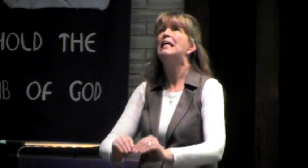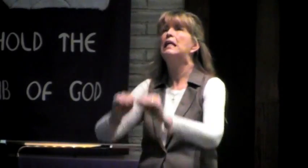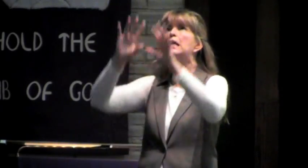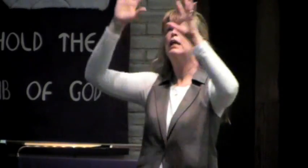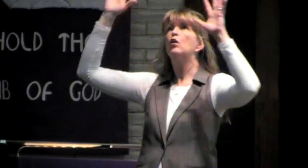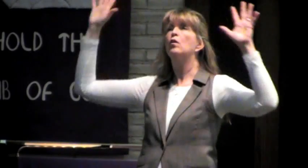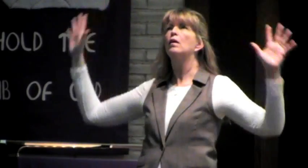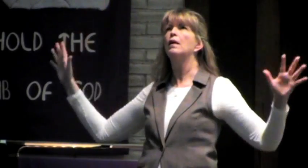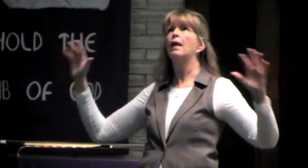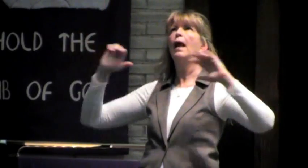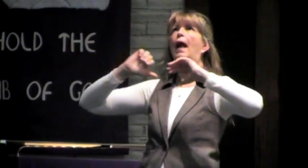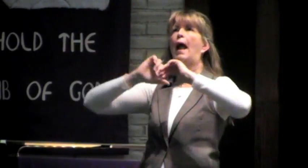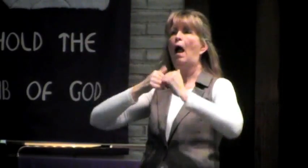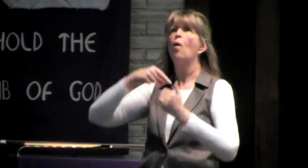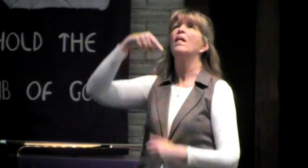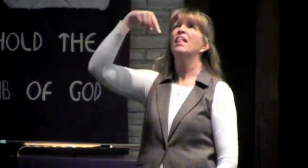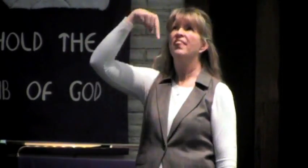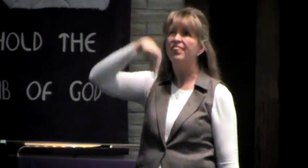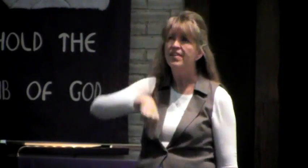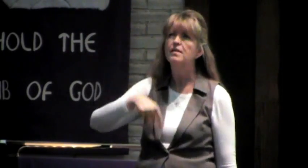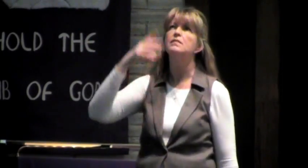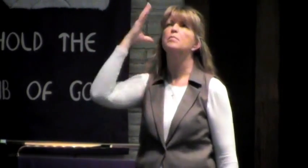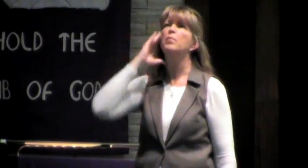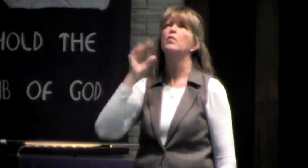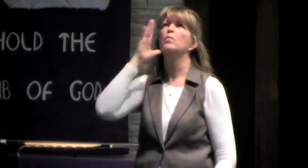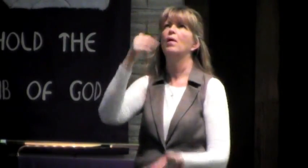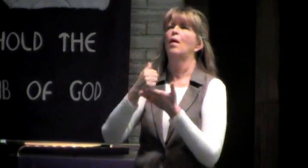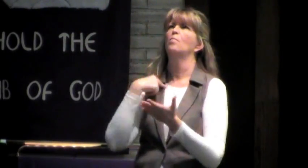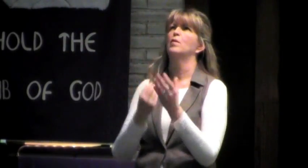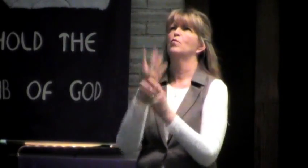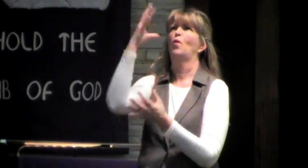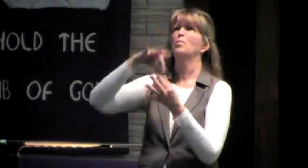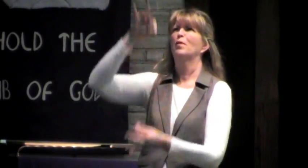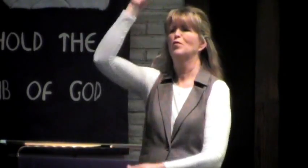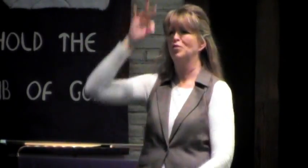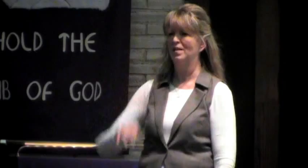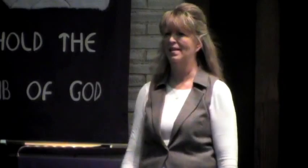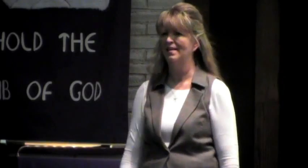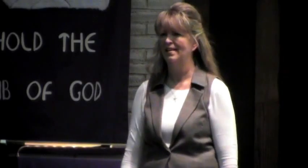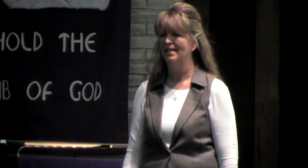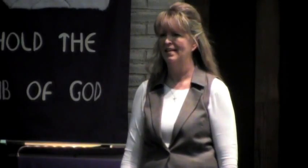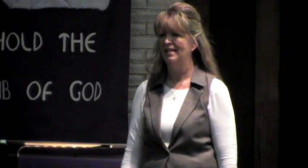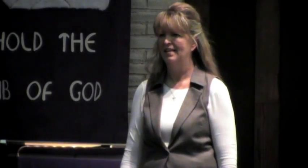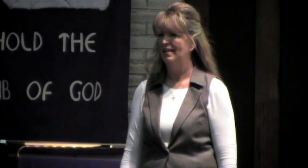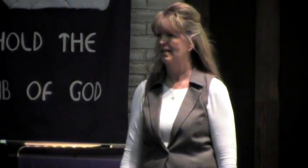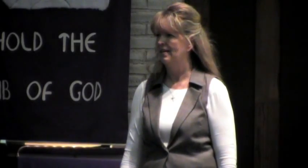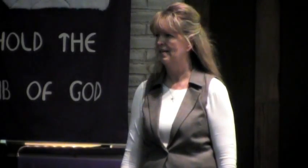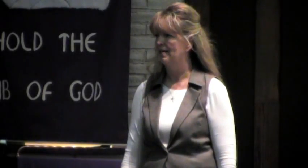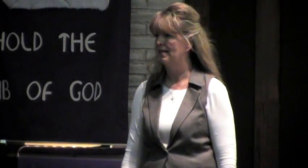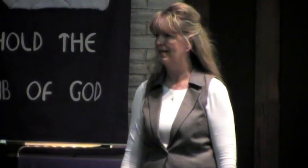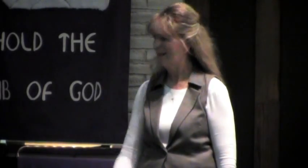unlimited love. Help me to see clearly how this experience will help me grow spiritually.